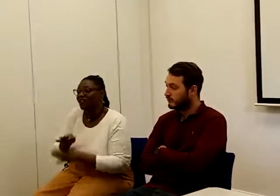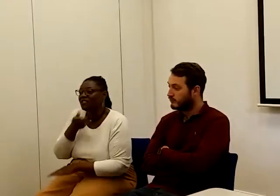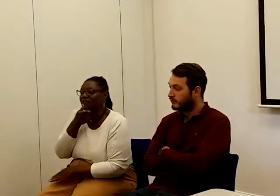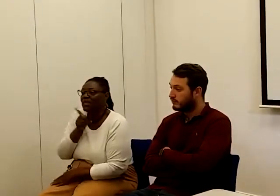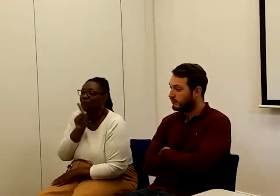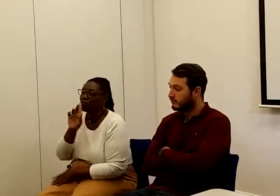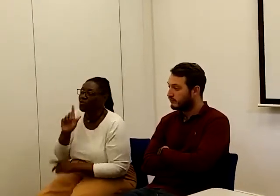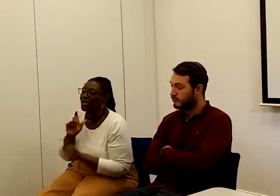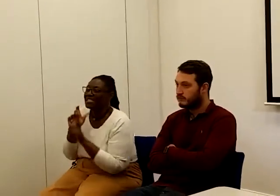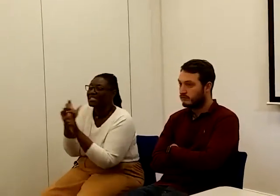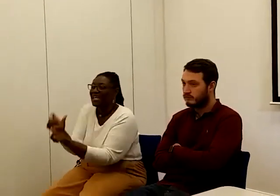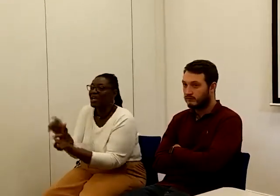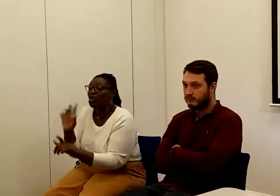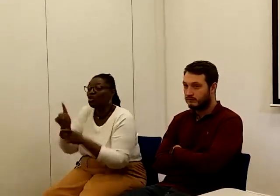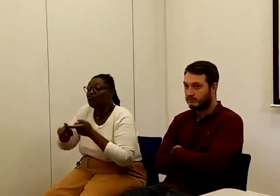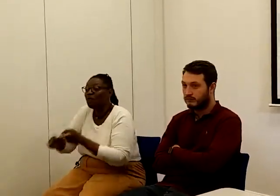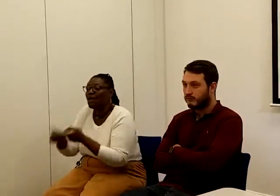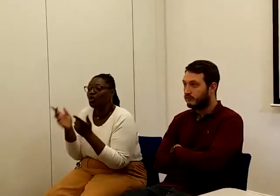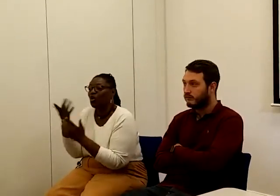remain on legacy benefits.